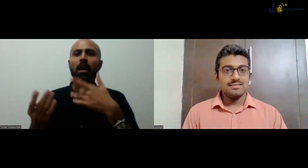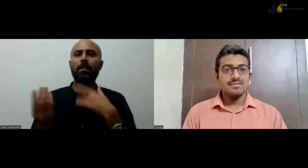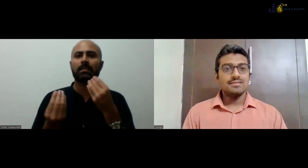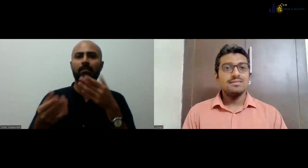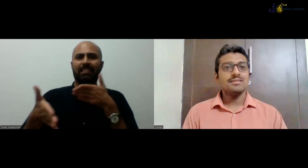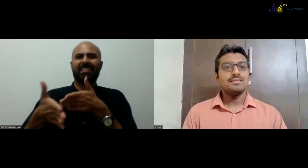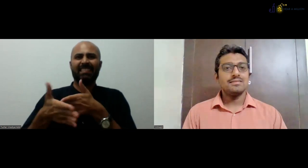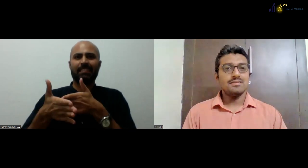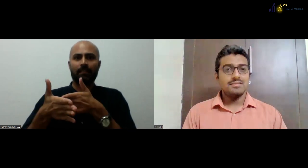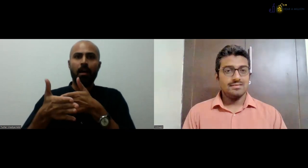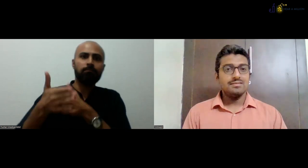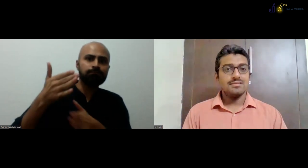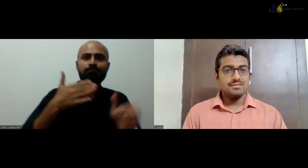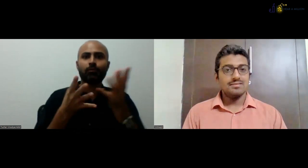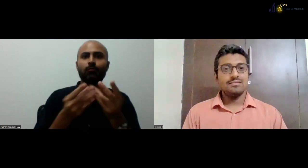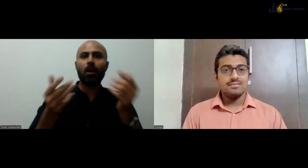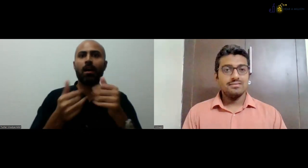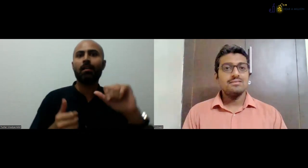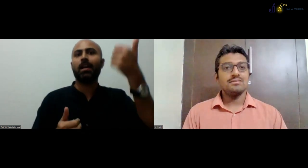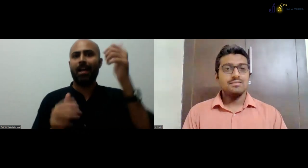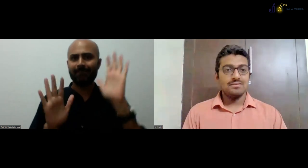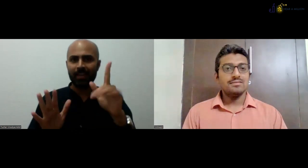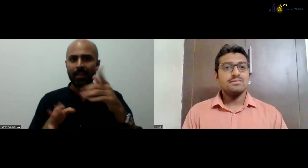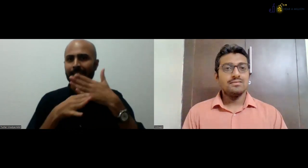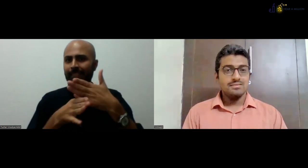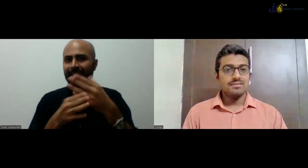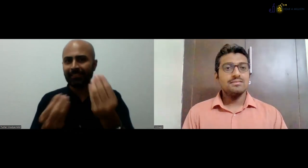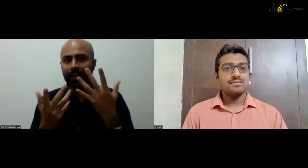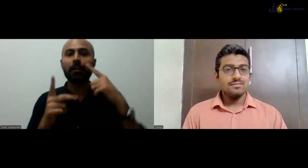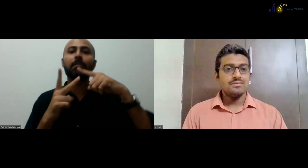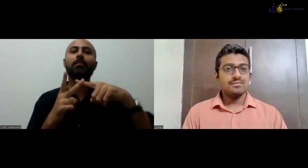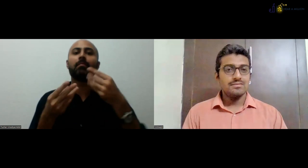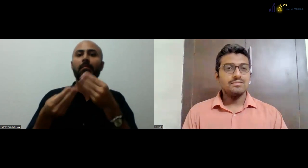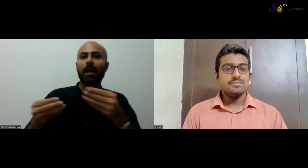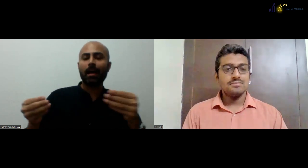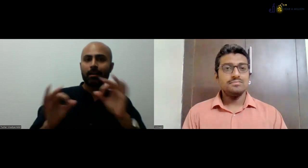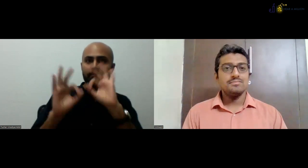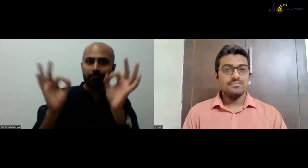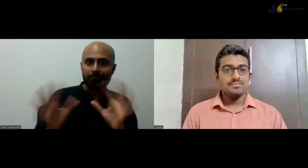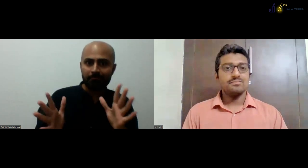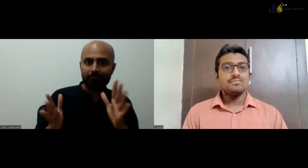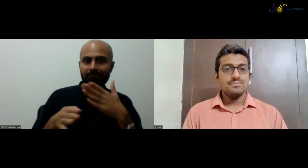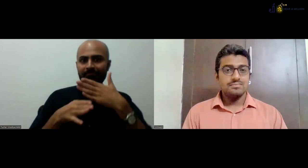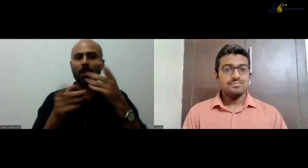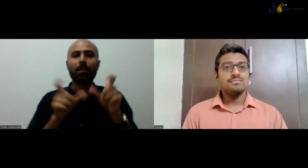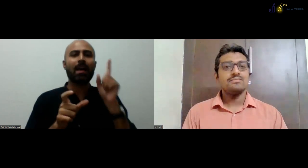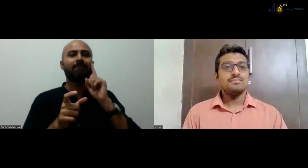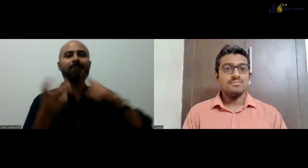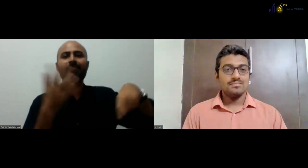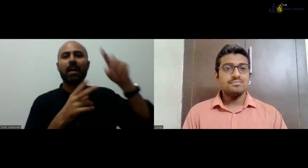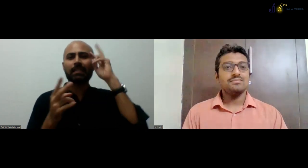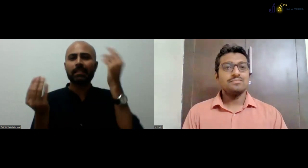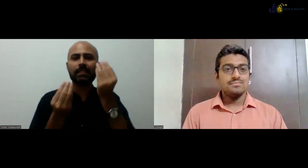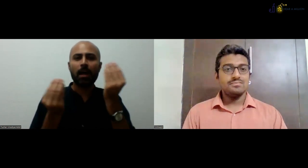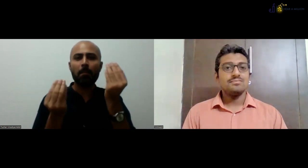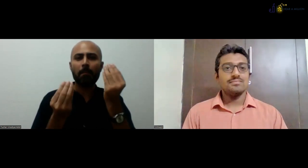ISLRTC, do you think there are some, uh, challenges which you have successfully overcome and the materials